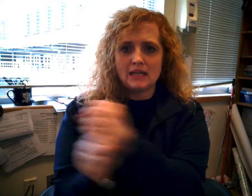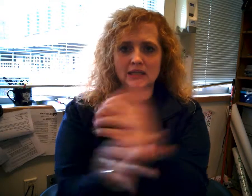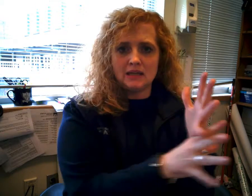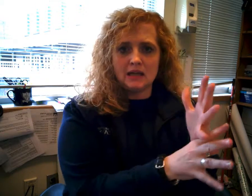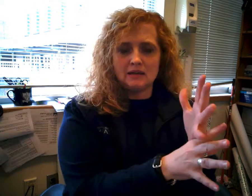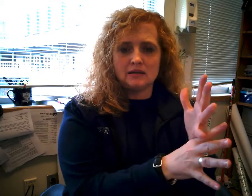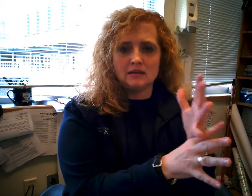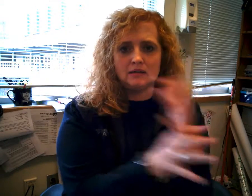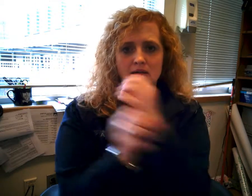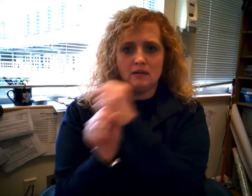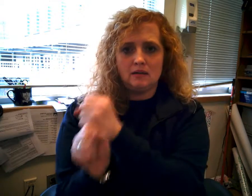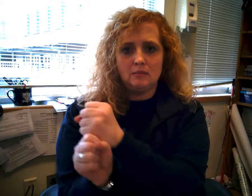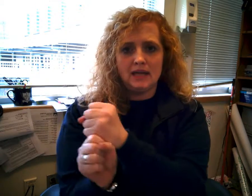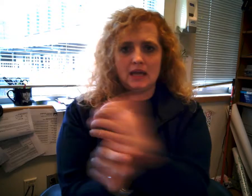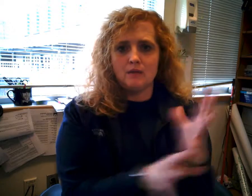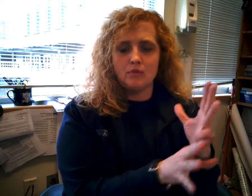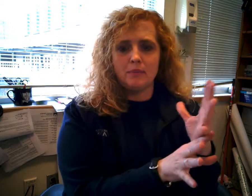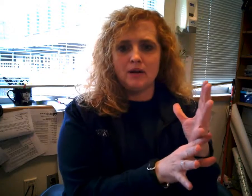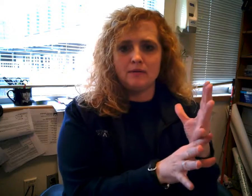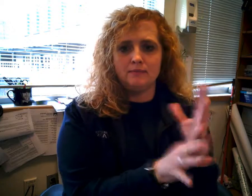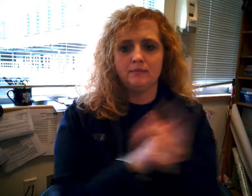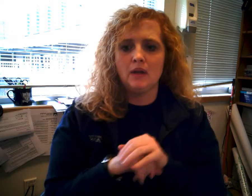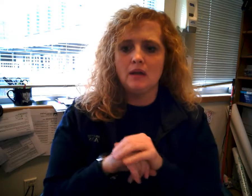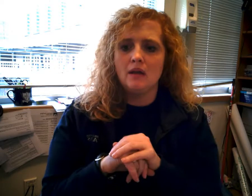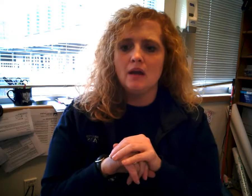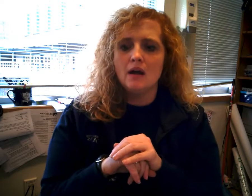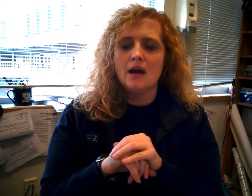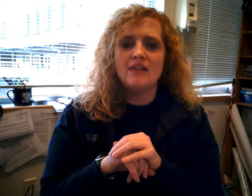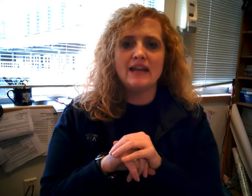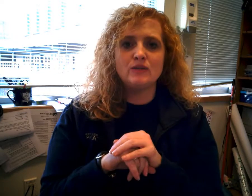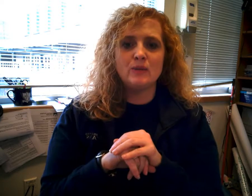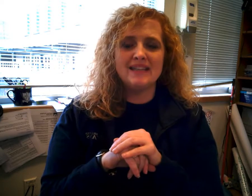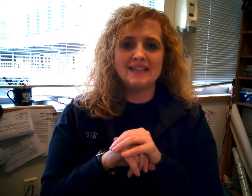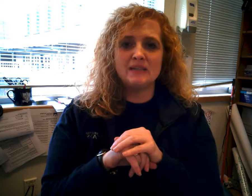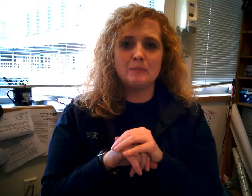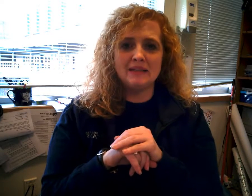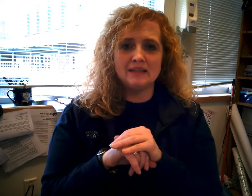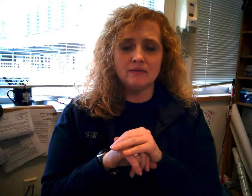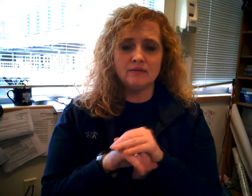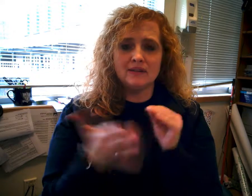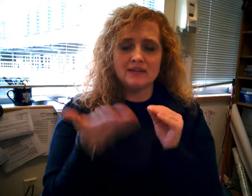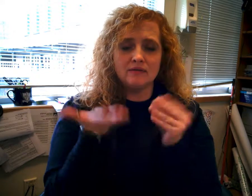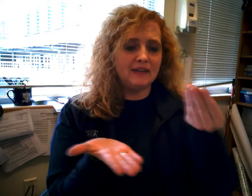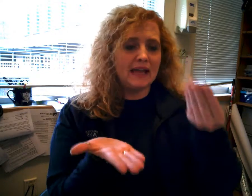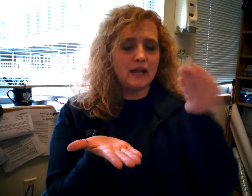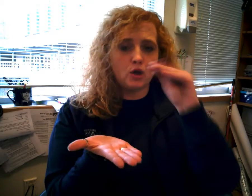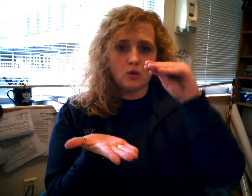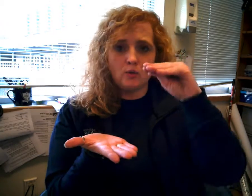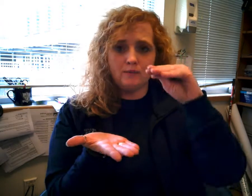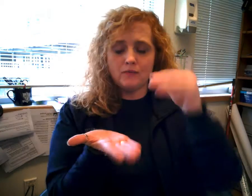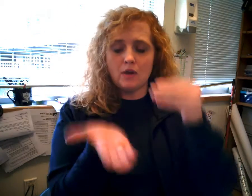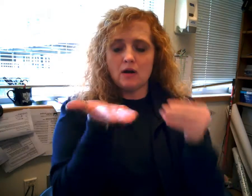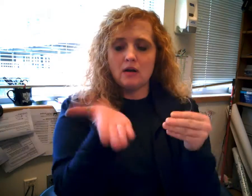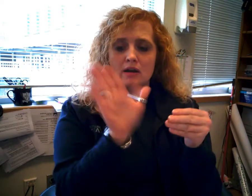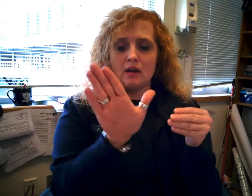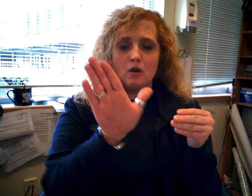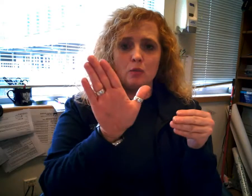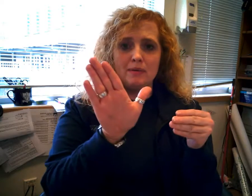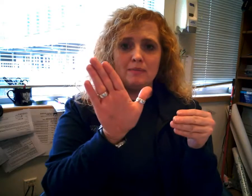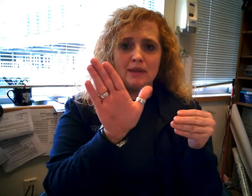to the next. Plan. Prepare. Prepare. The next one is expensive. It's a flat O on an open B.